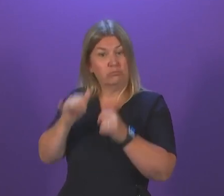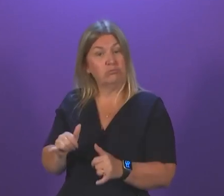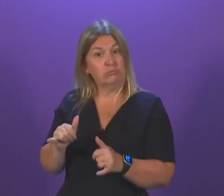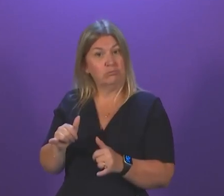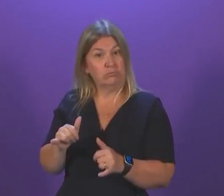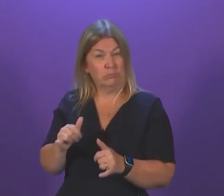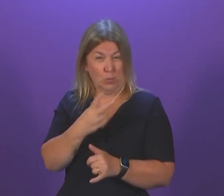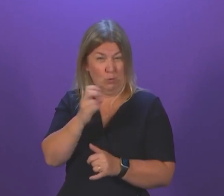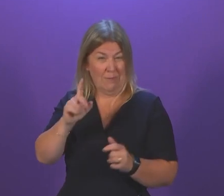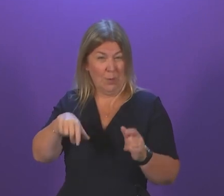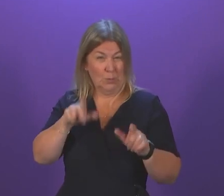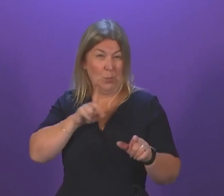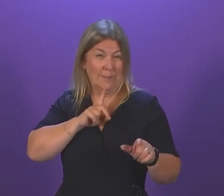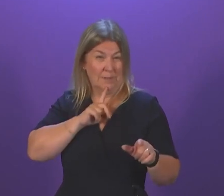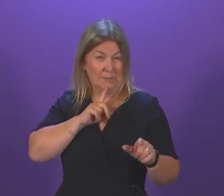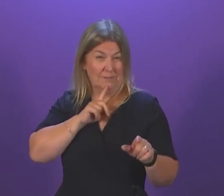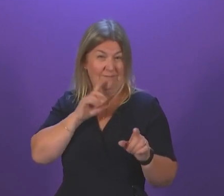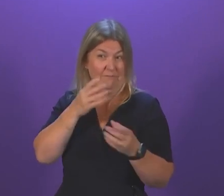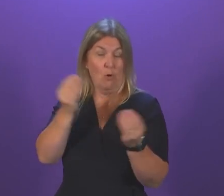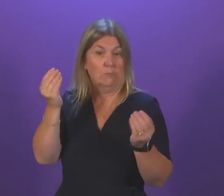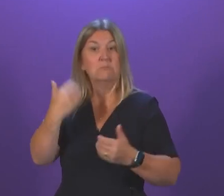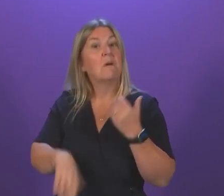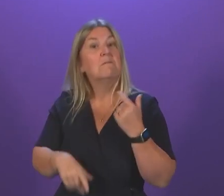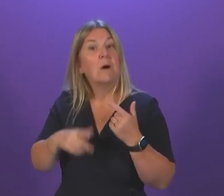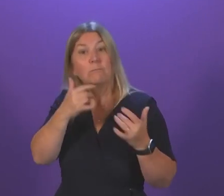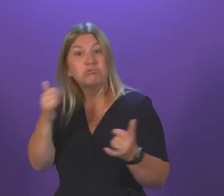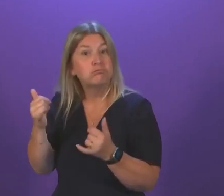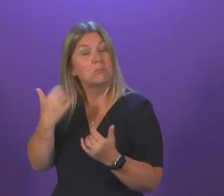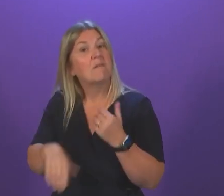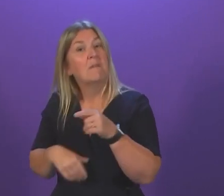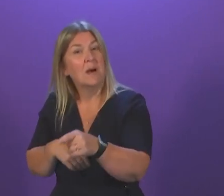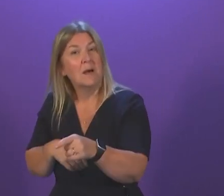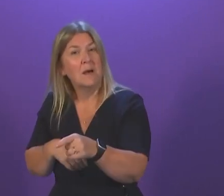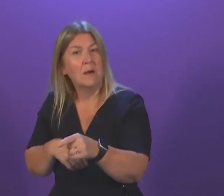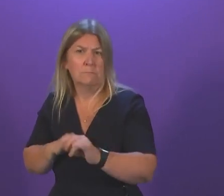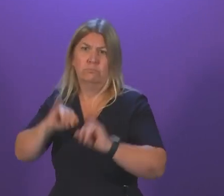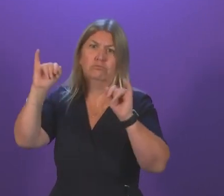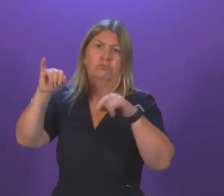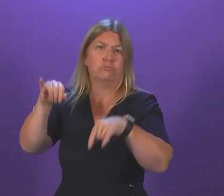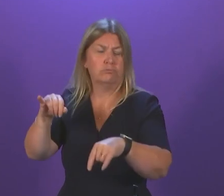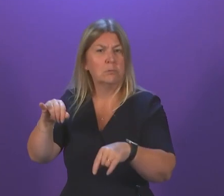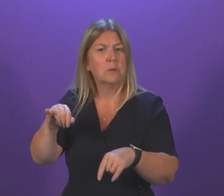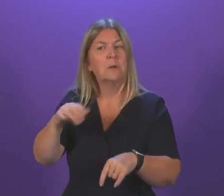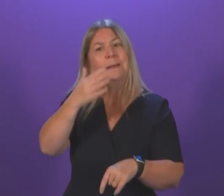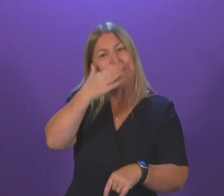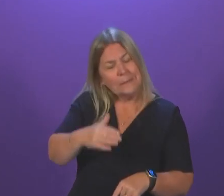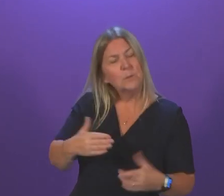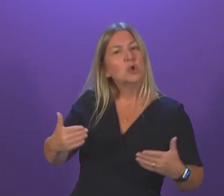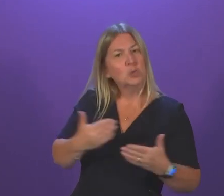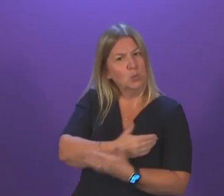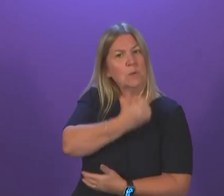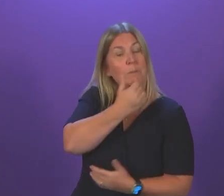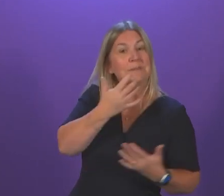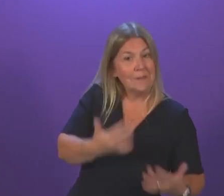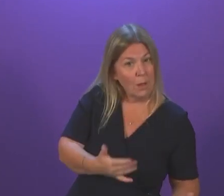should be returning to pre-pandemic levels, this is a vital one. But new figures show that the number of cervical cancer